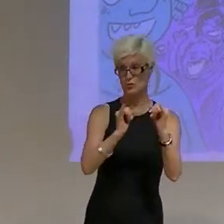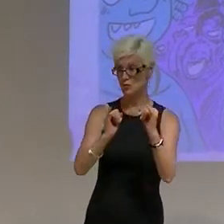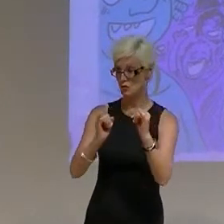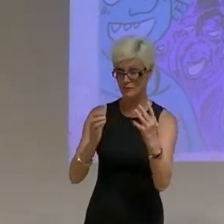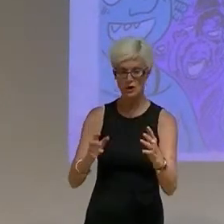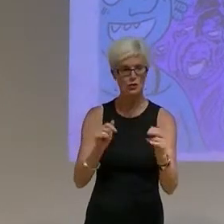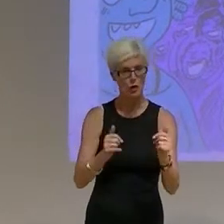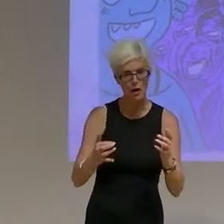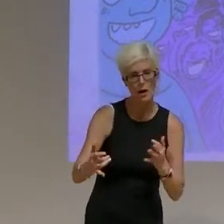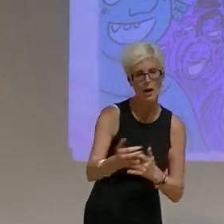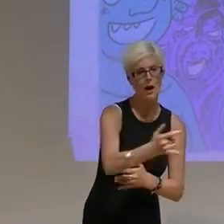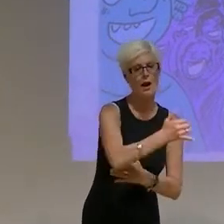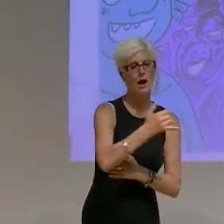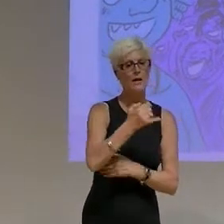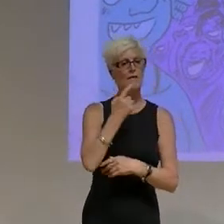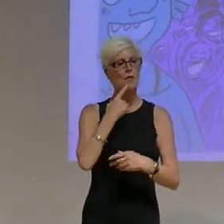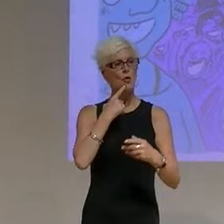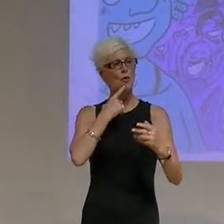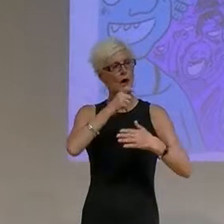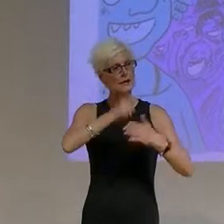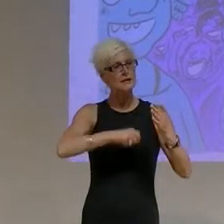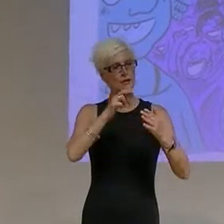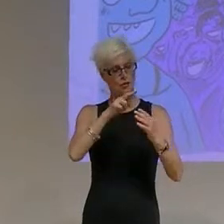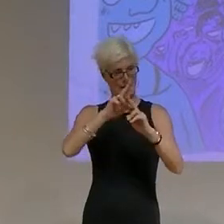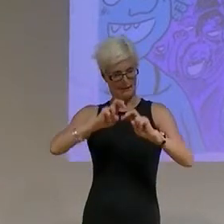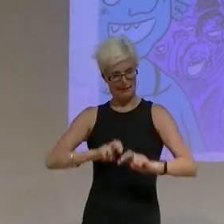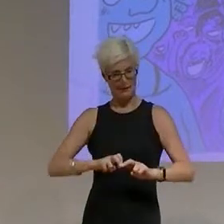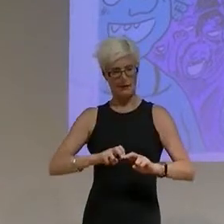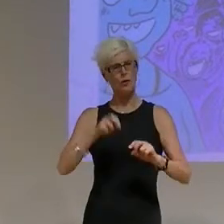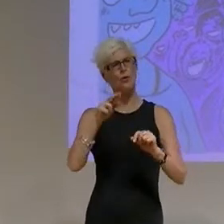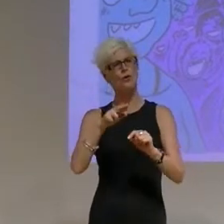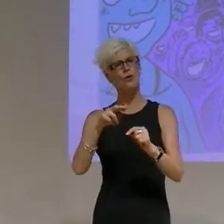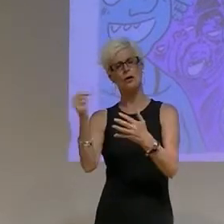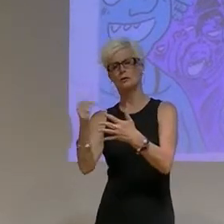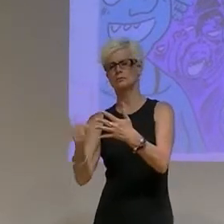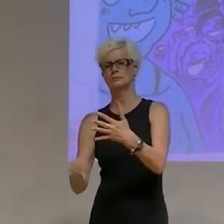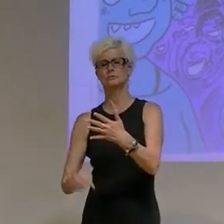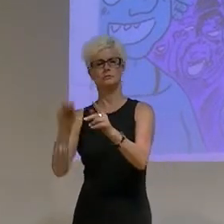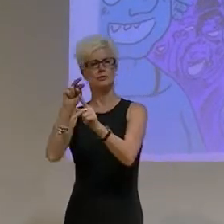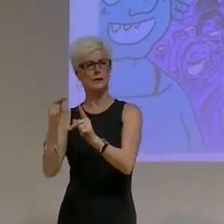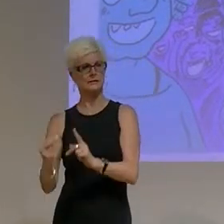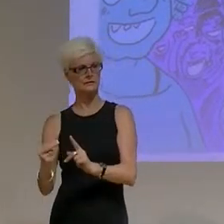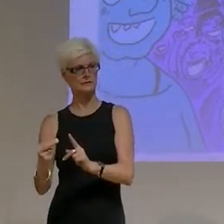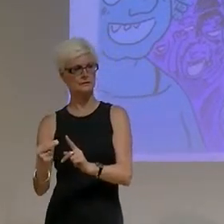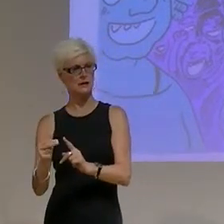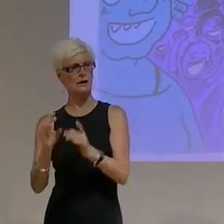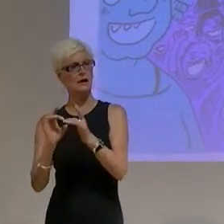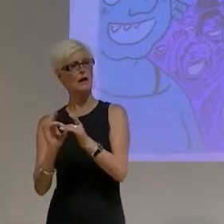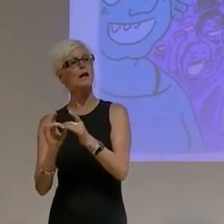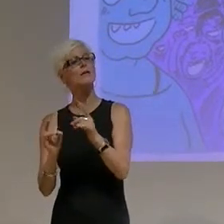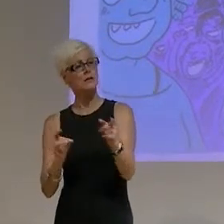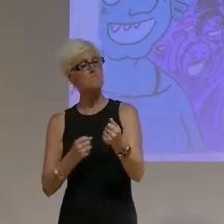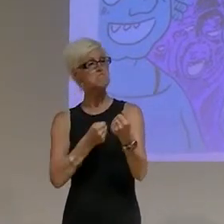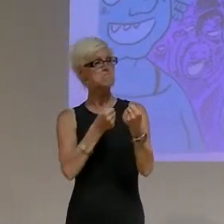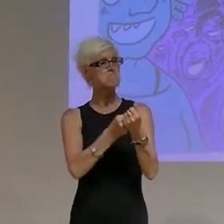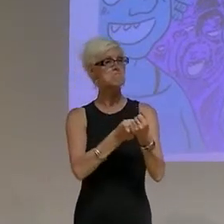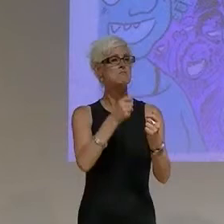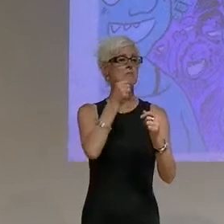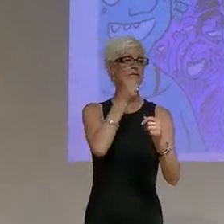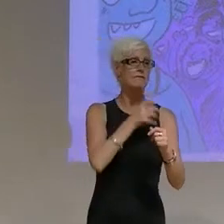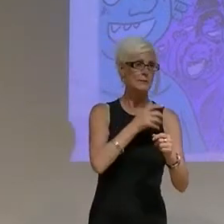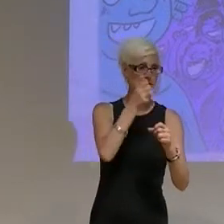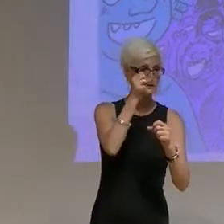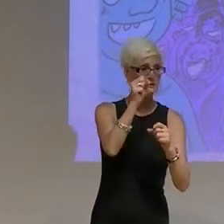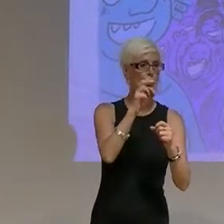asexual analytic or a series of perspectives that contributes to the fields of feminist and queer sexuality studies and that